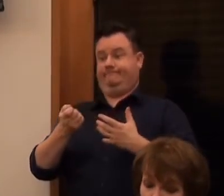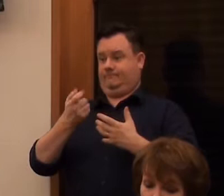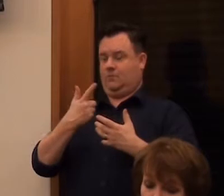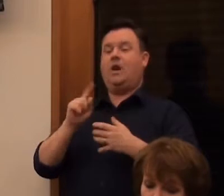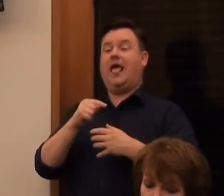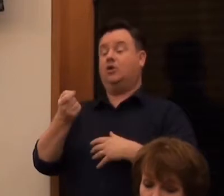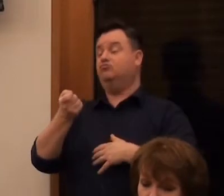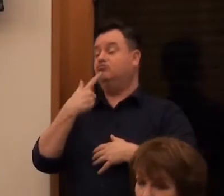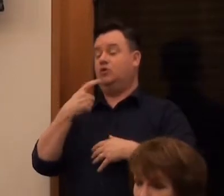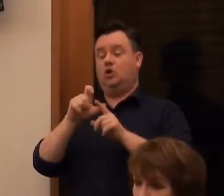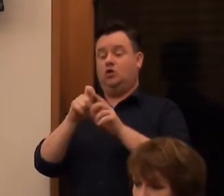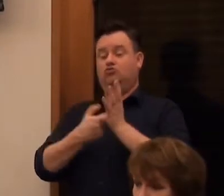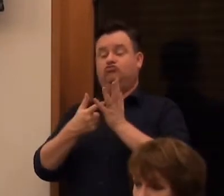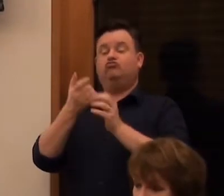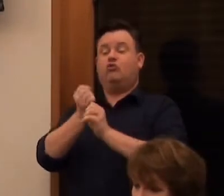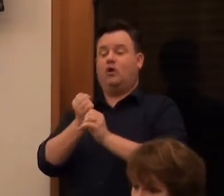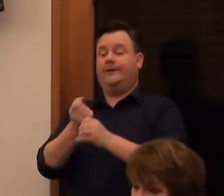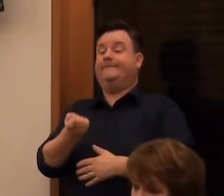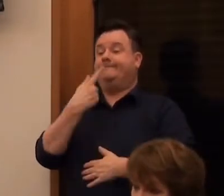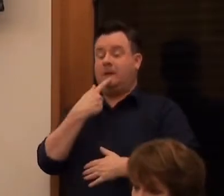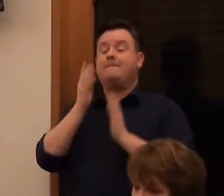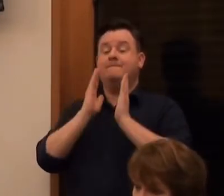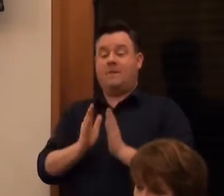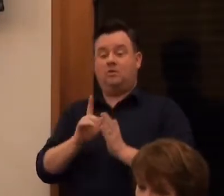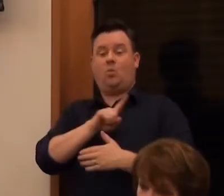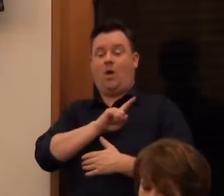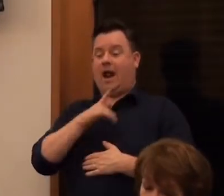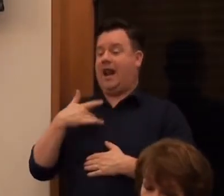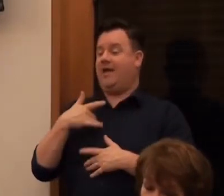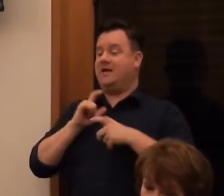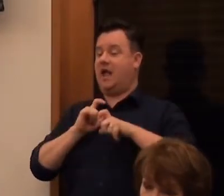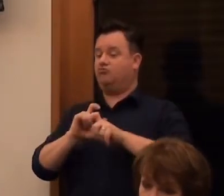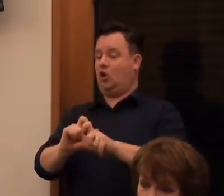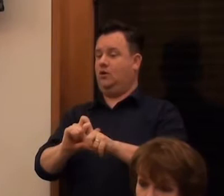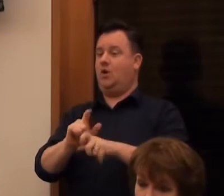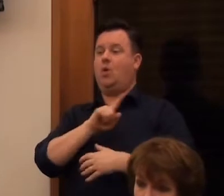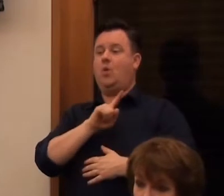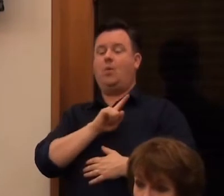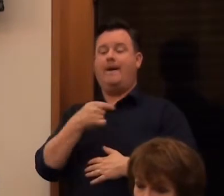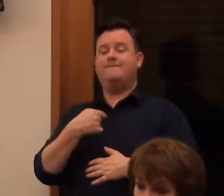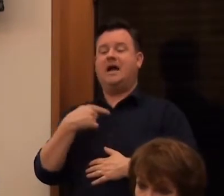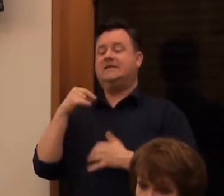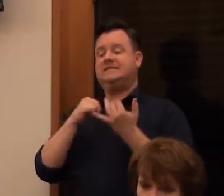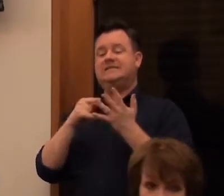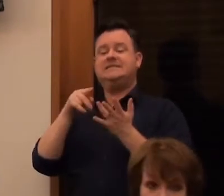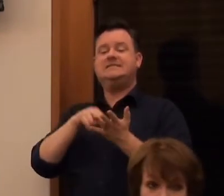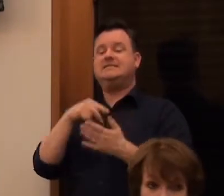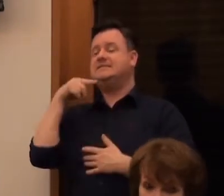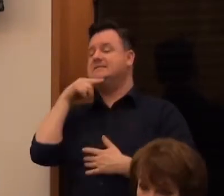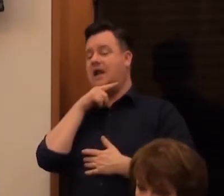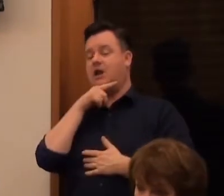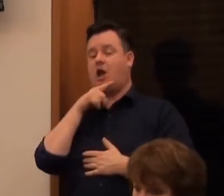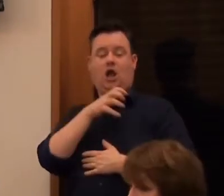alive. And the food with different diseases. It starts off because my son was allergic at